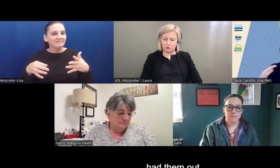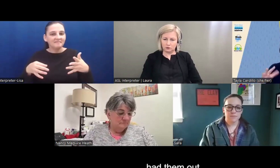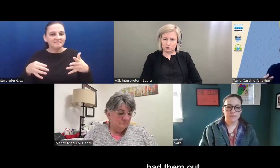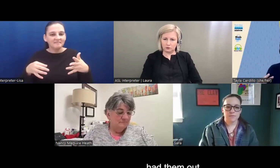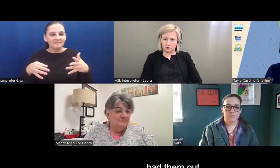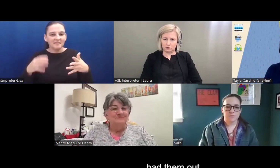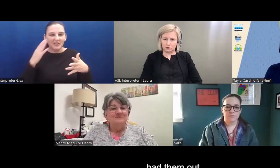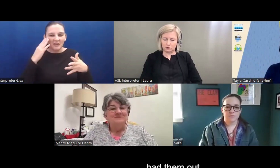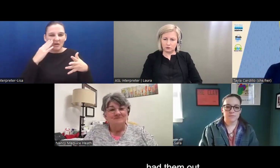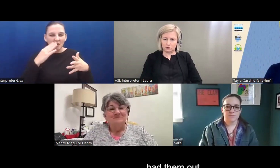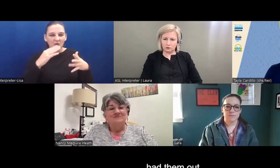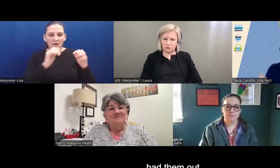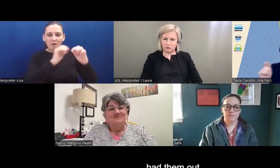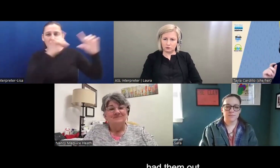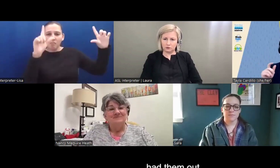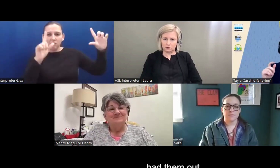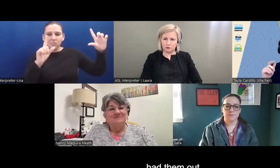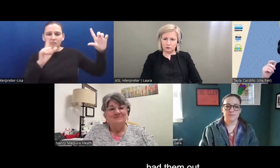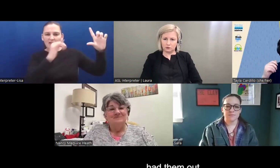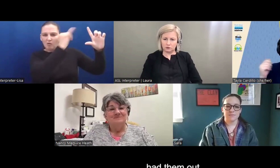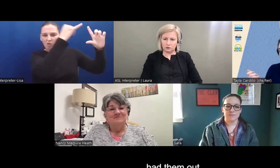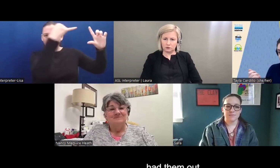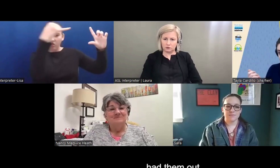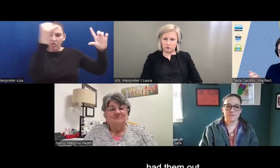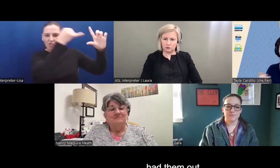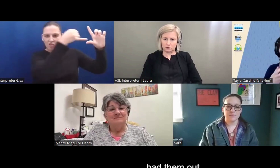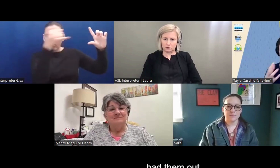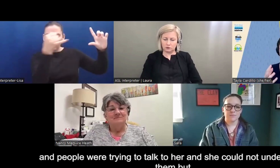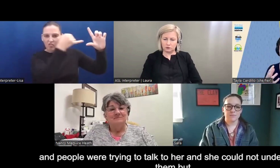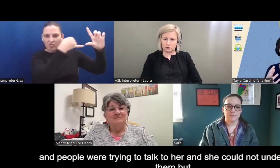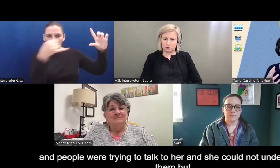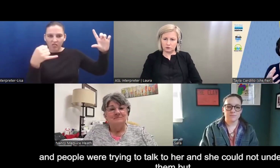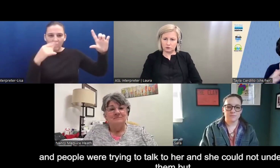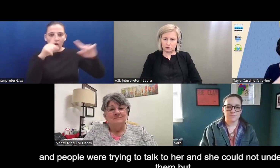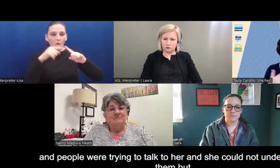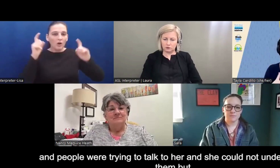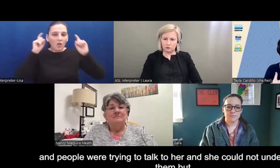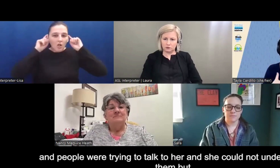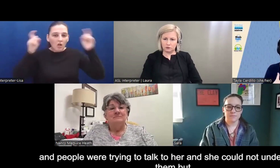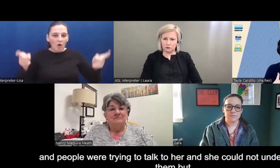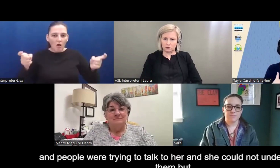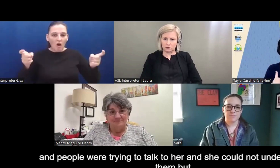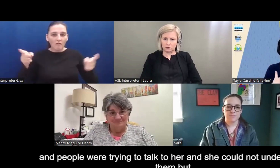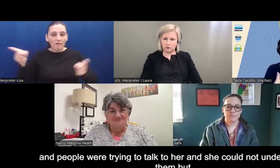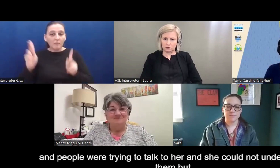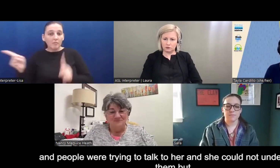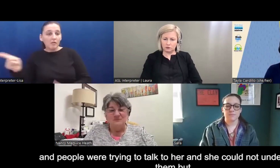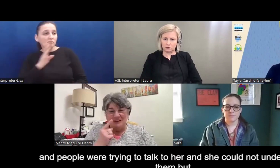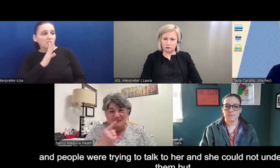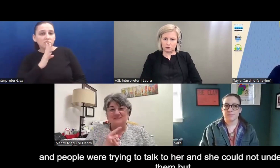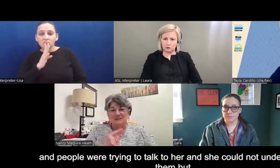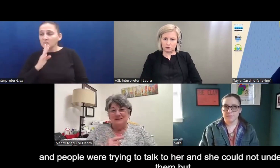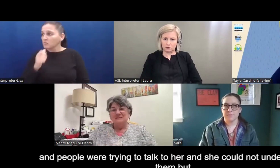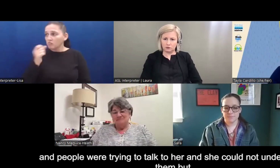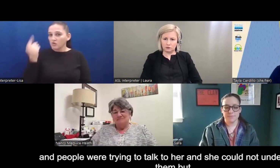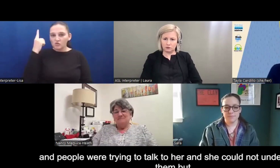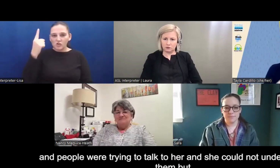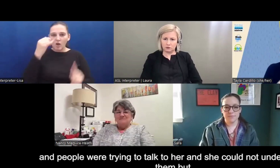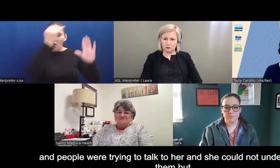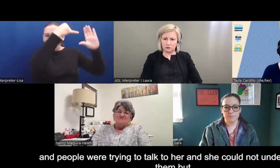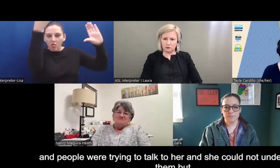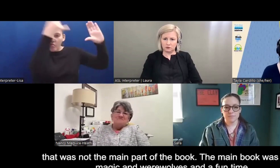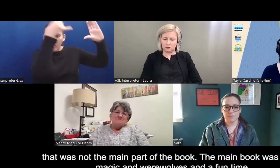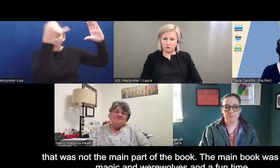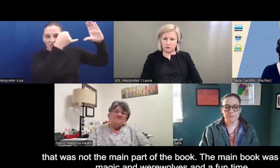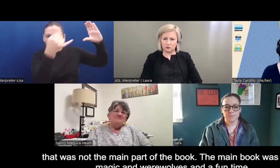squiggles and lines when she, like, either had them out and people are trying to talk to her and she's not fully understanding. But that wasn't, like,